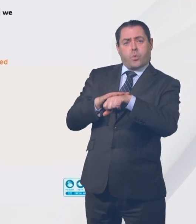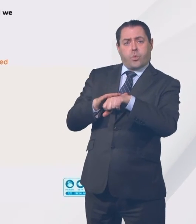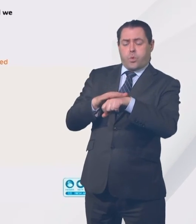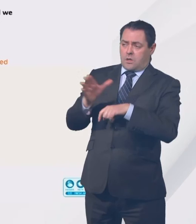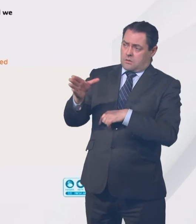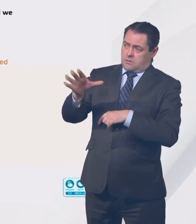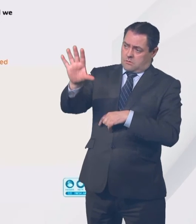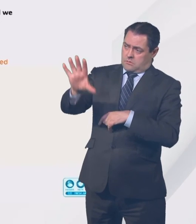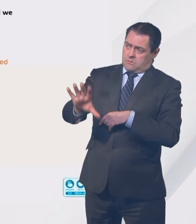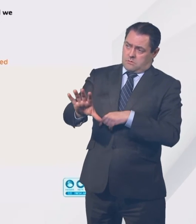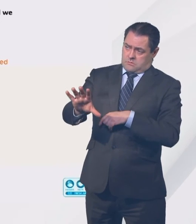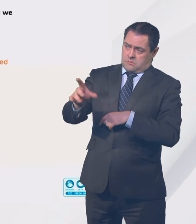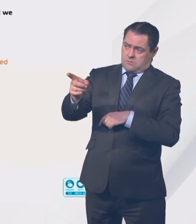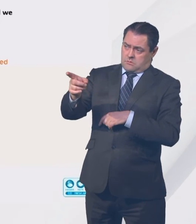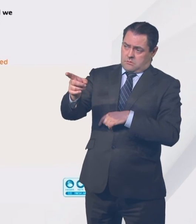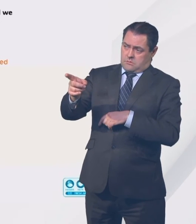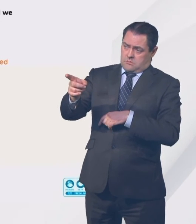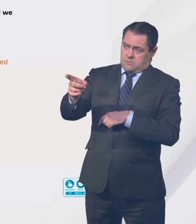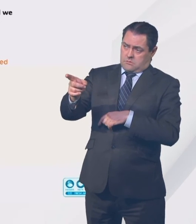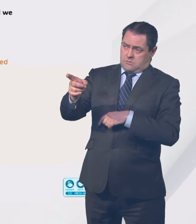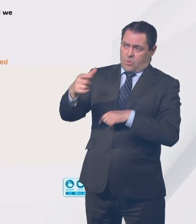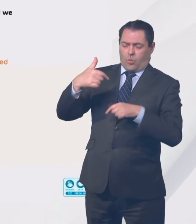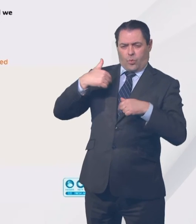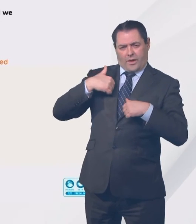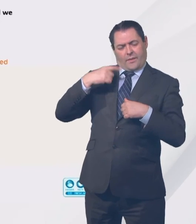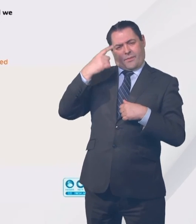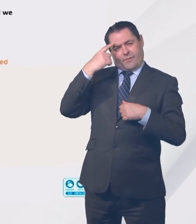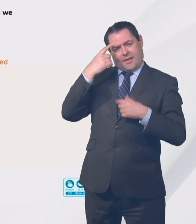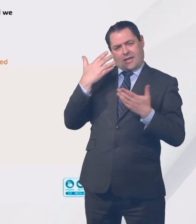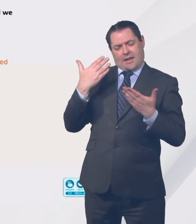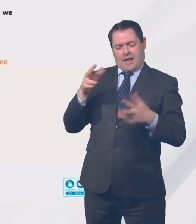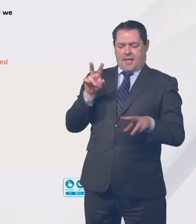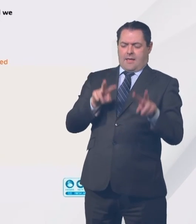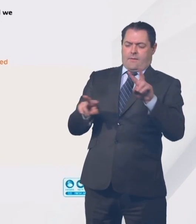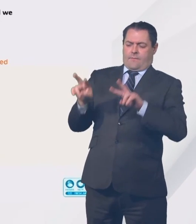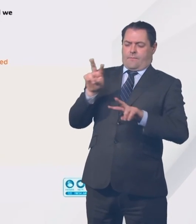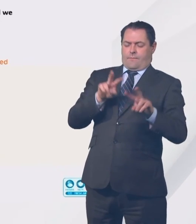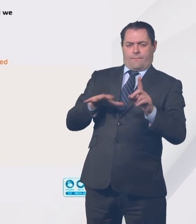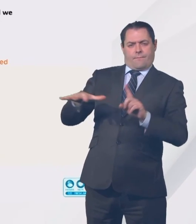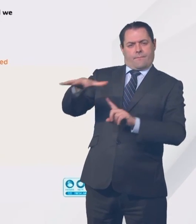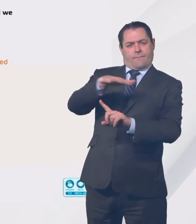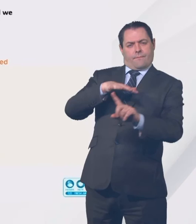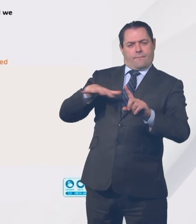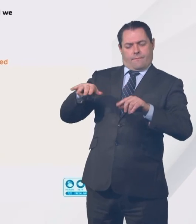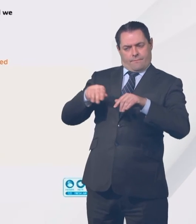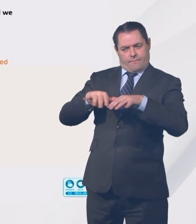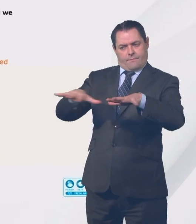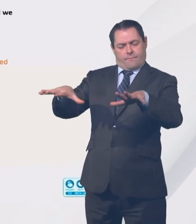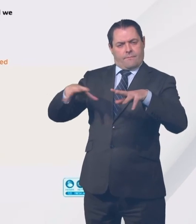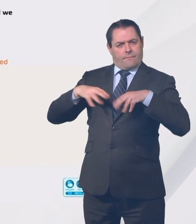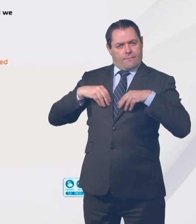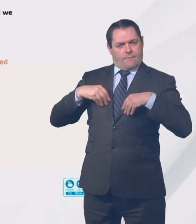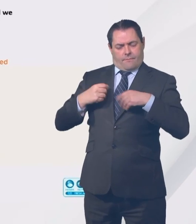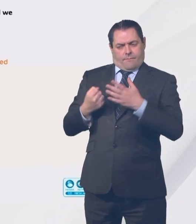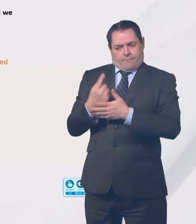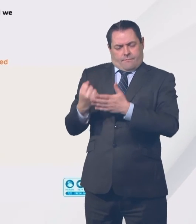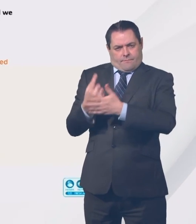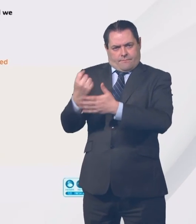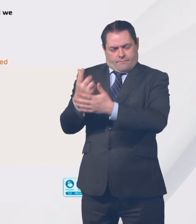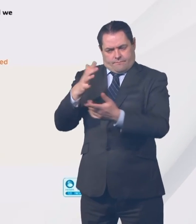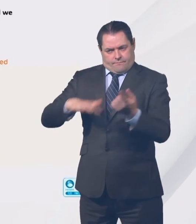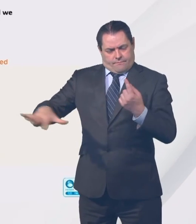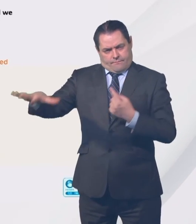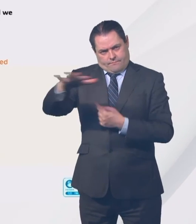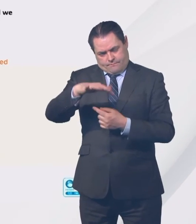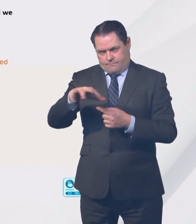is giving an illustration based on the current and recent rates of infection across the community,